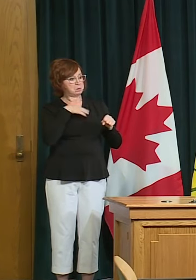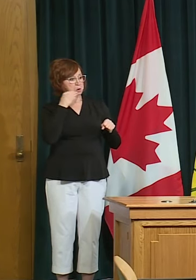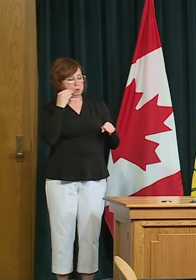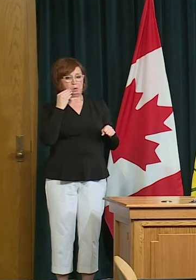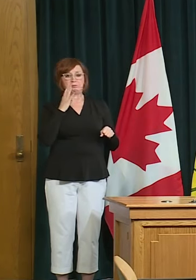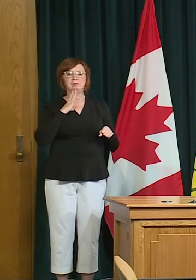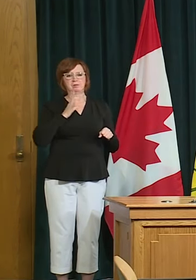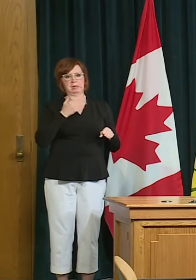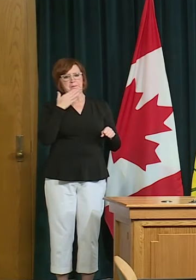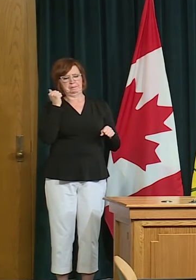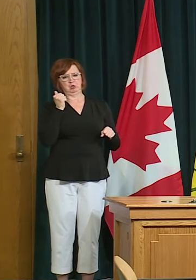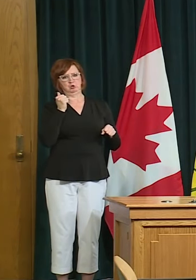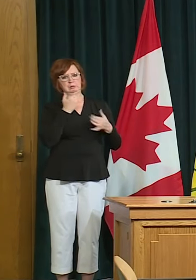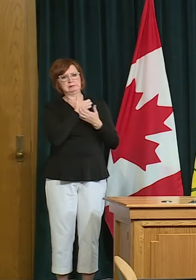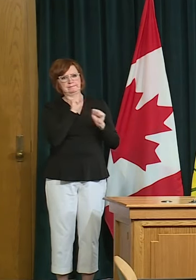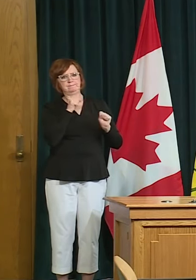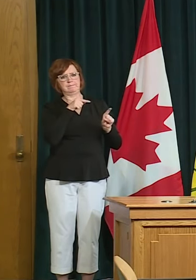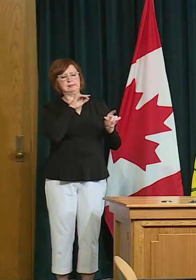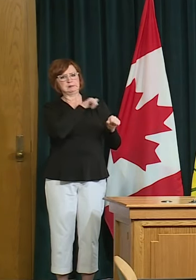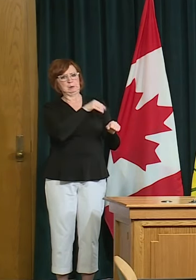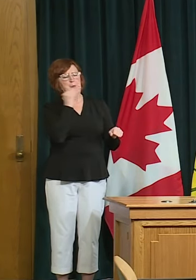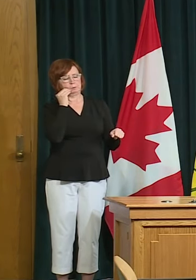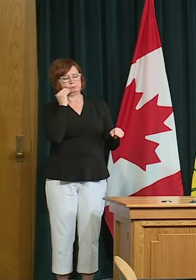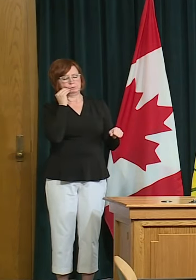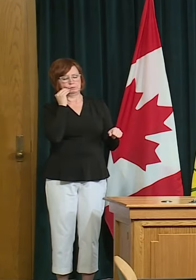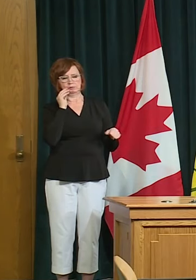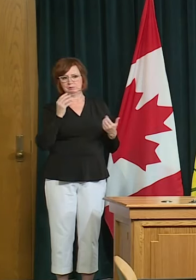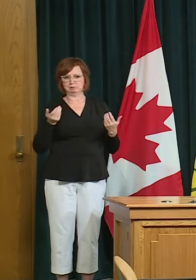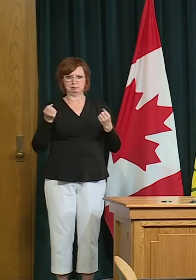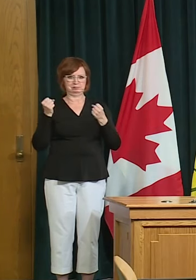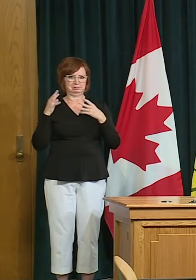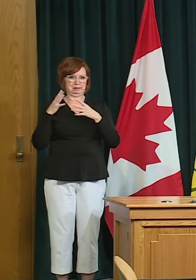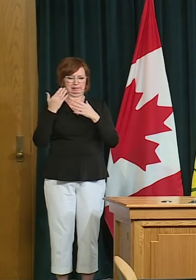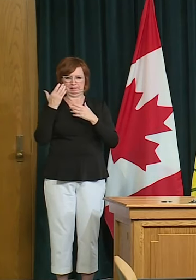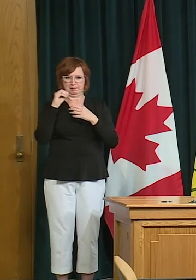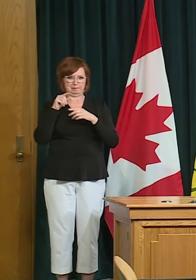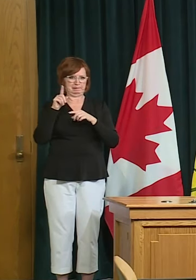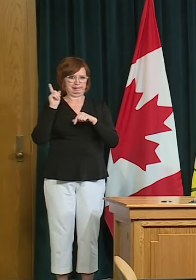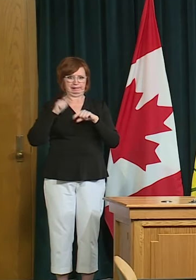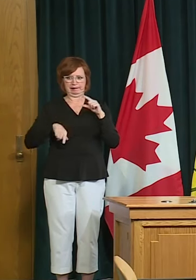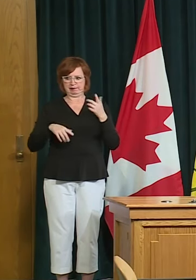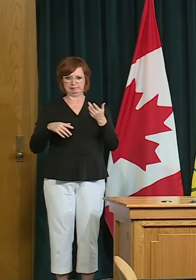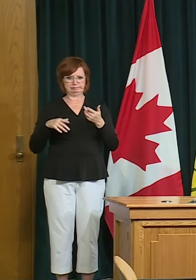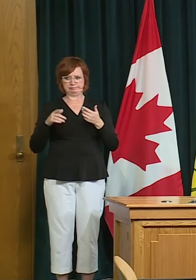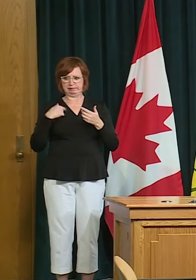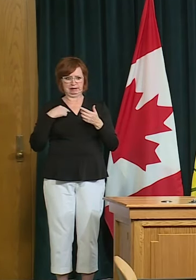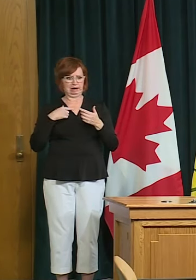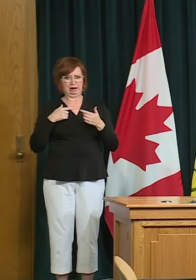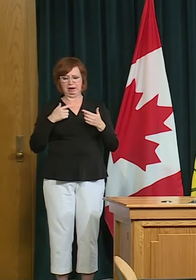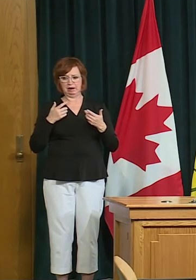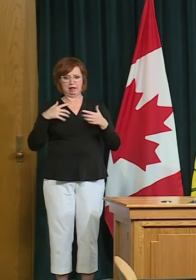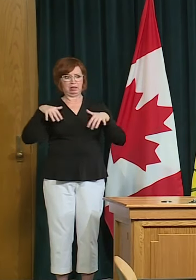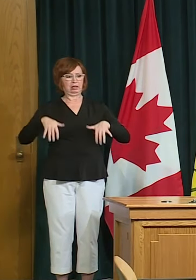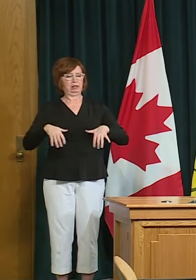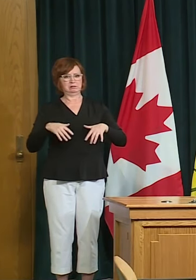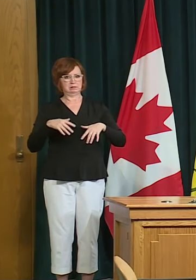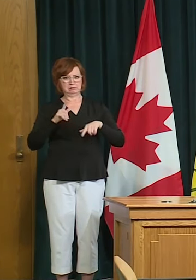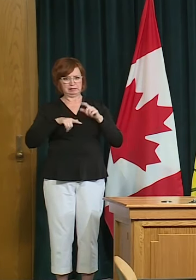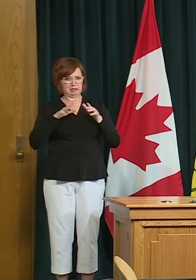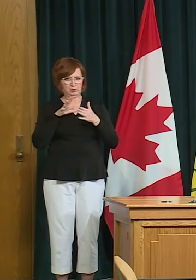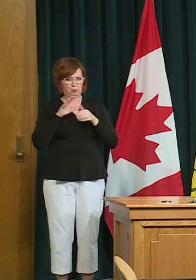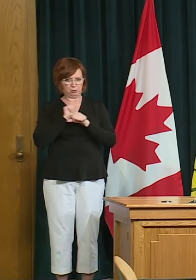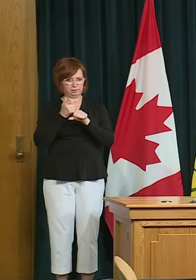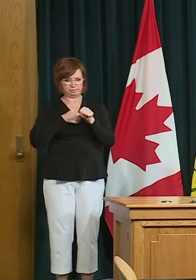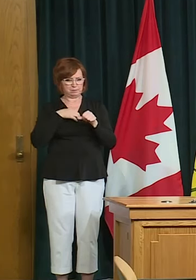you can't work from home and that's the all the essential industries that kept going but even there they we have learned a lot